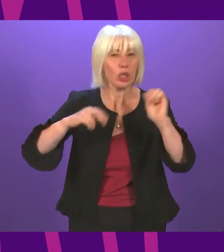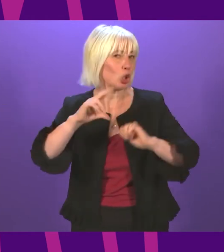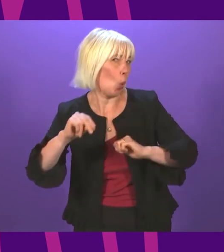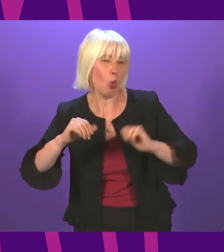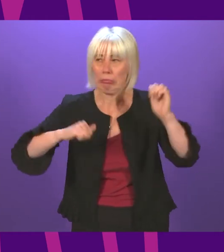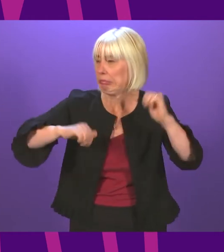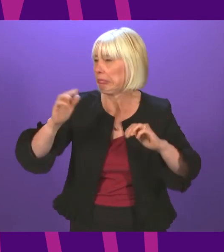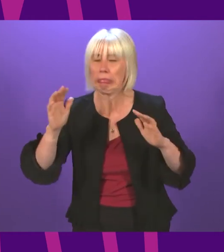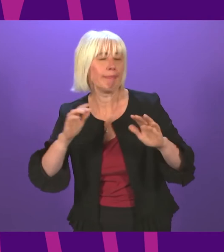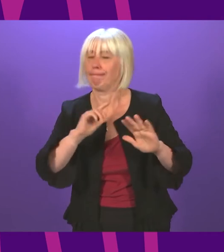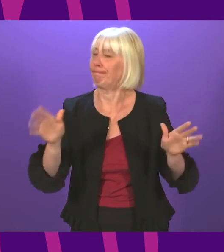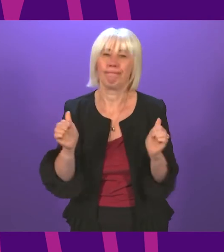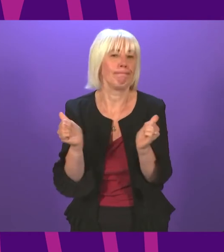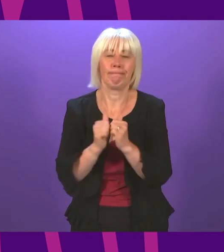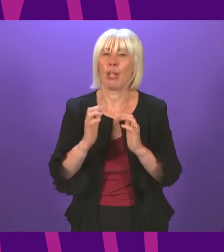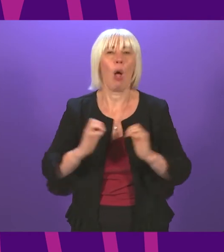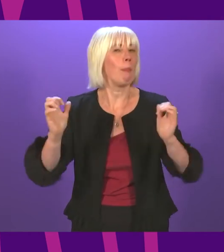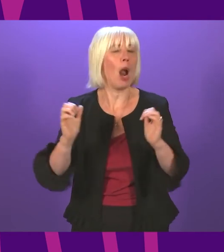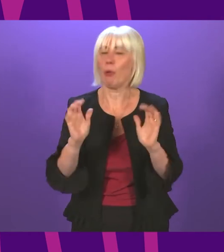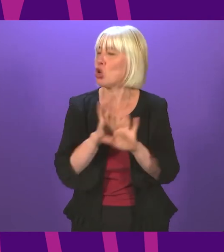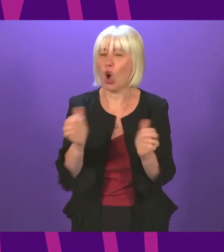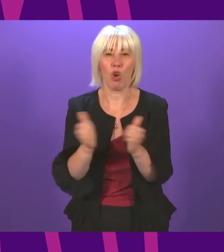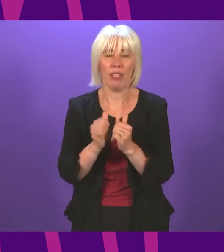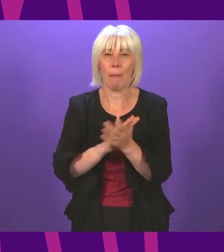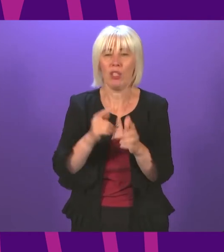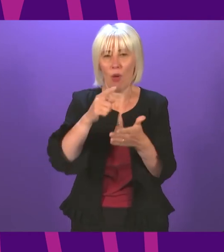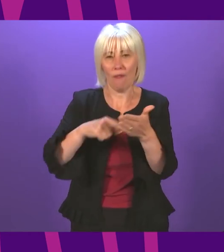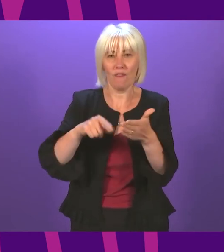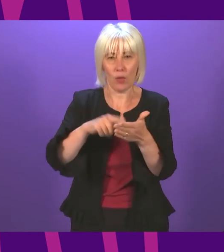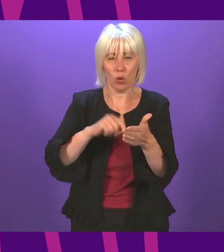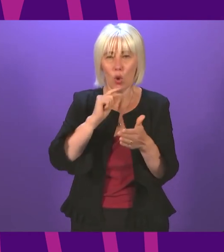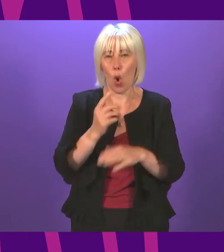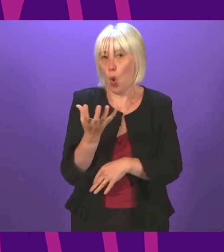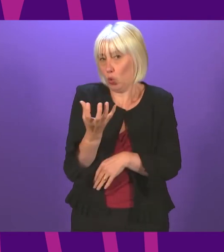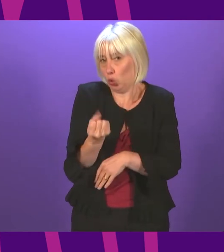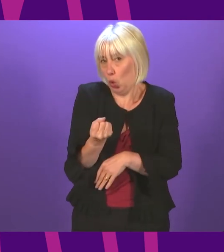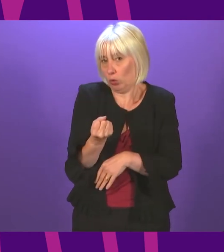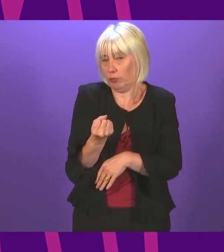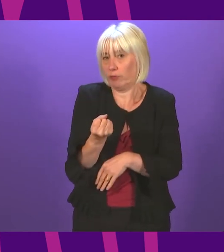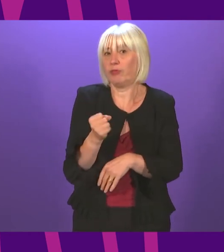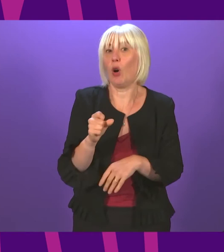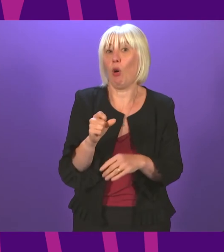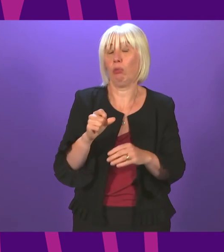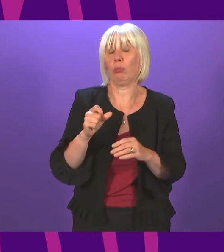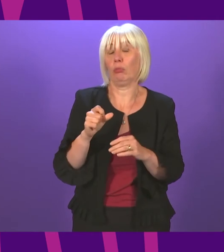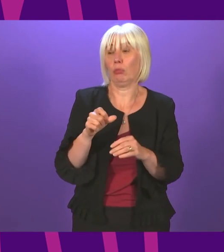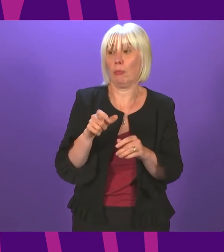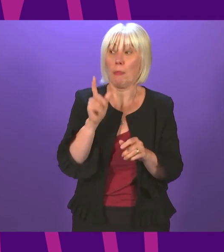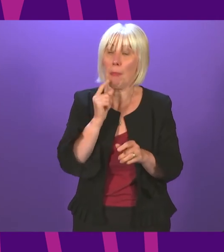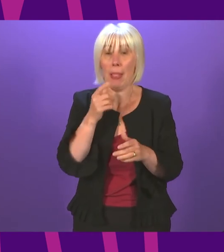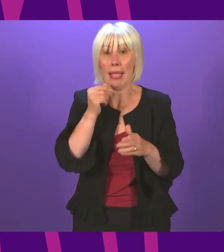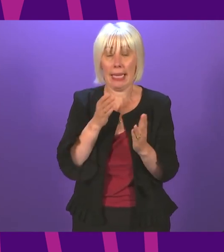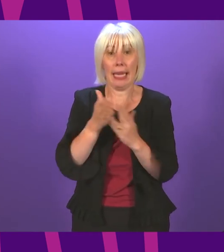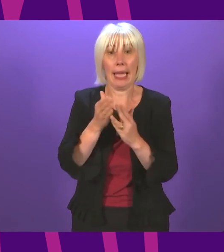the parliament is not agreed therefore we will move to a vote there will be a short suspension to allow members to access the digital voting